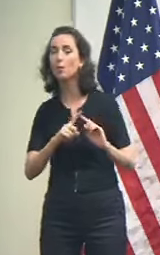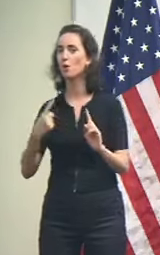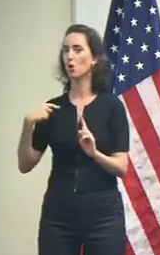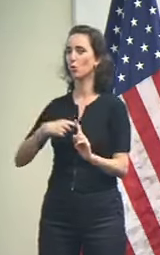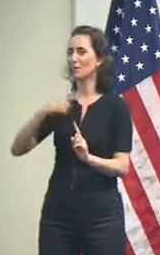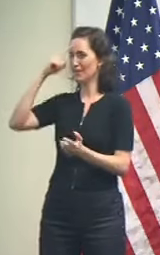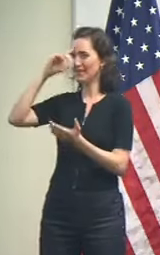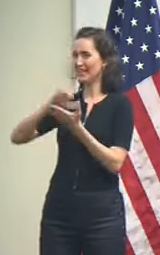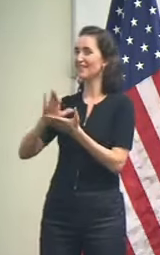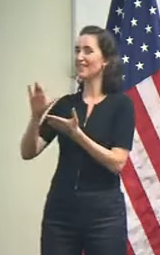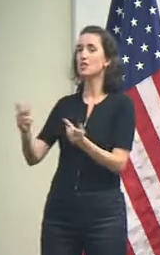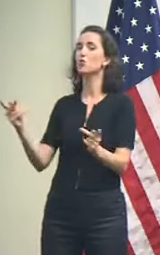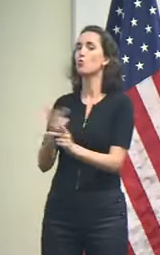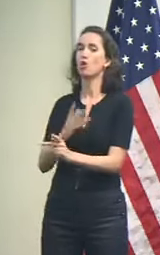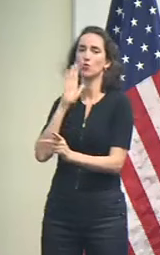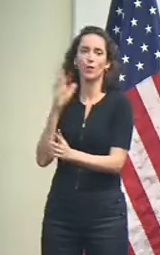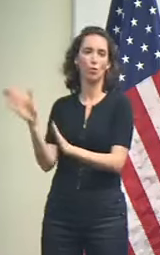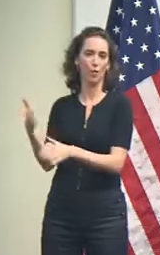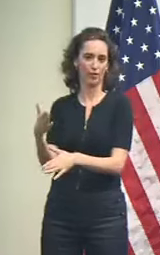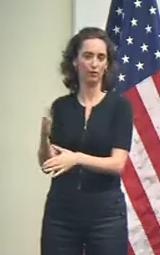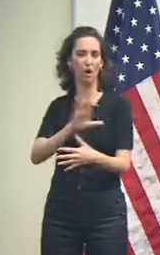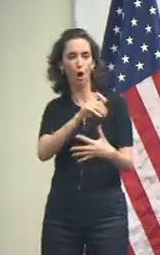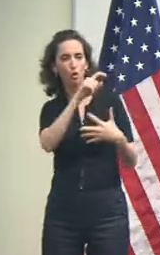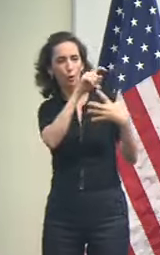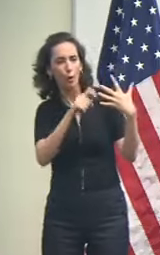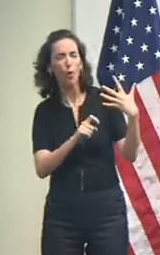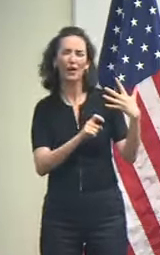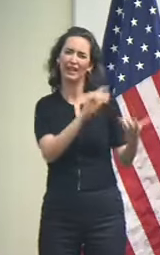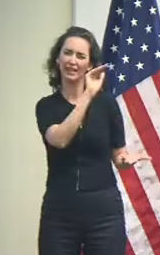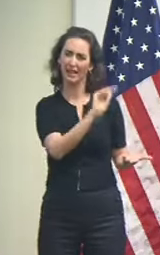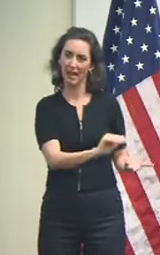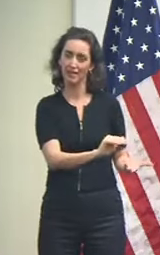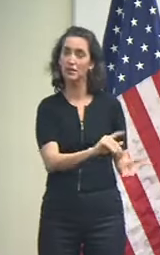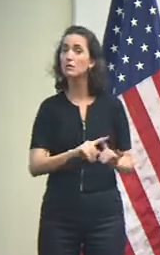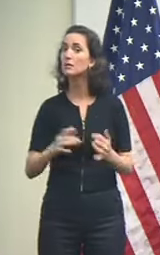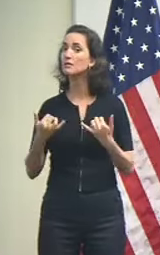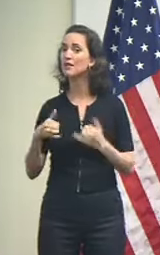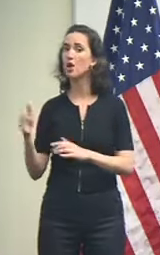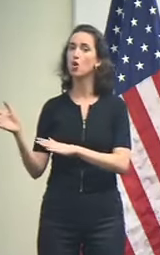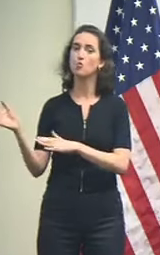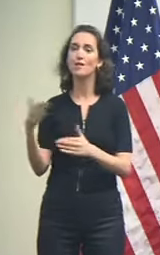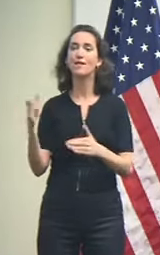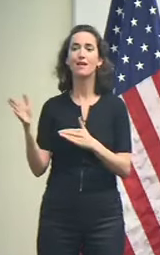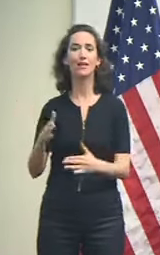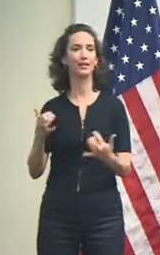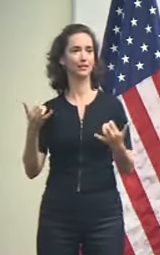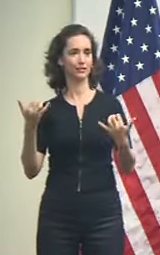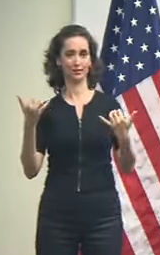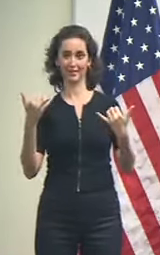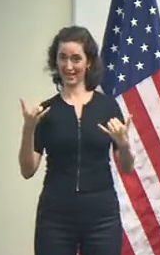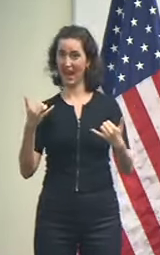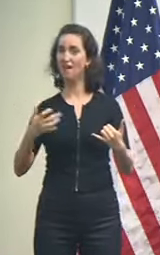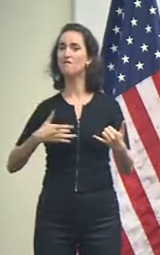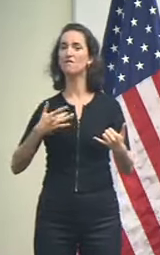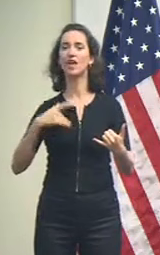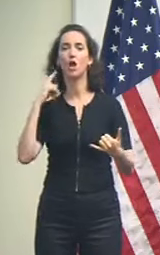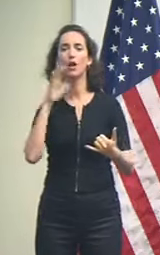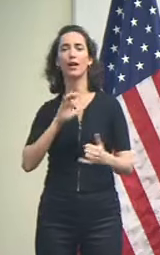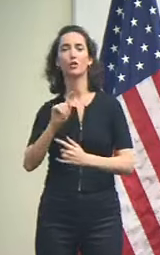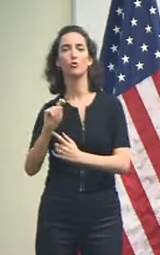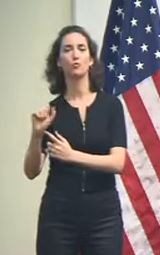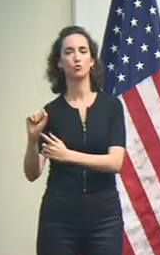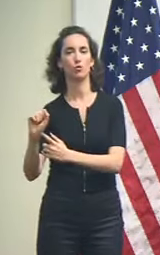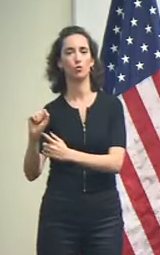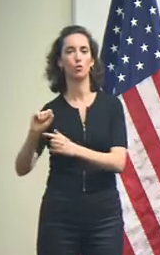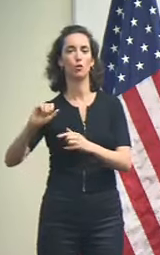wind event. Having said that, we believe that tropical storm force winds are arriving on the Louisiana coast as we speak.